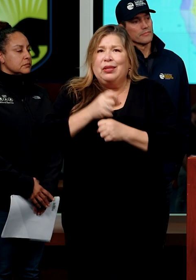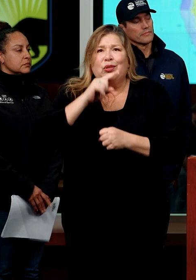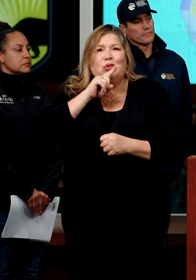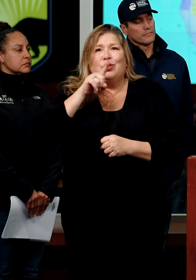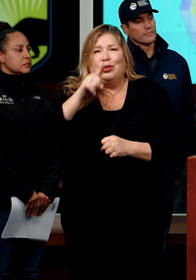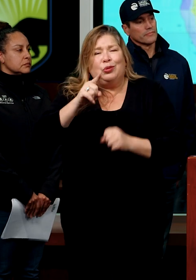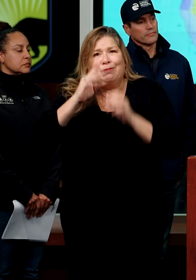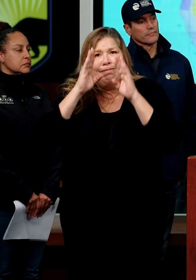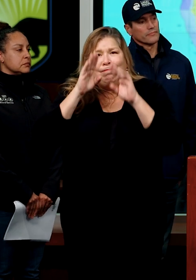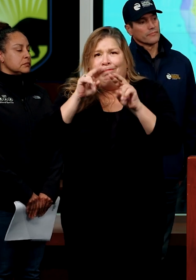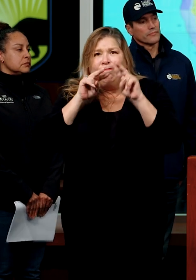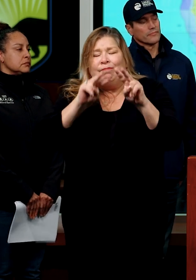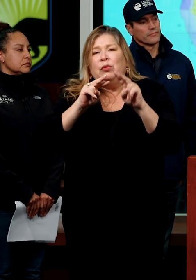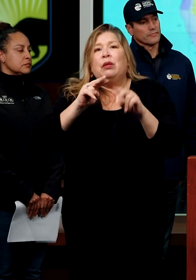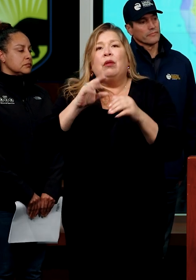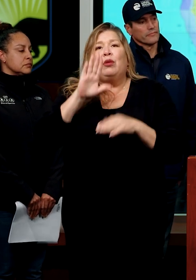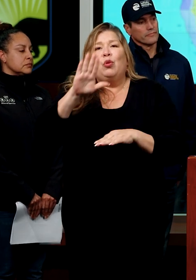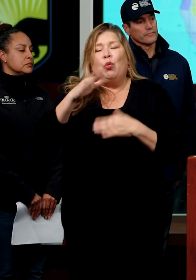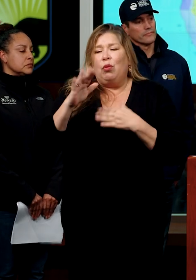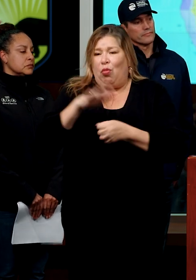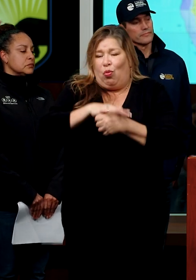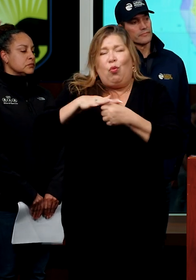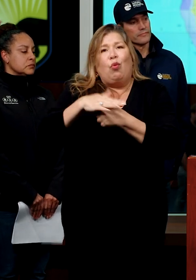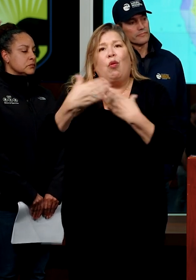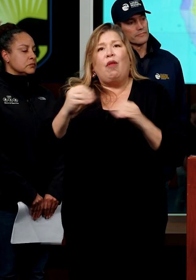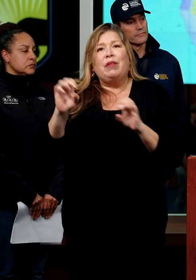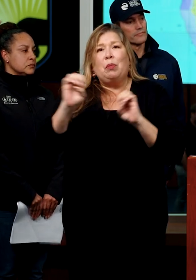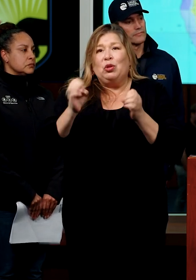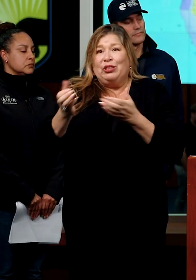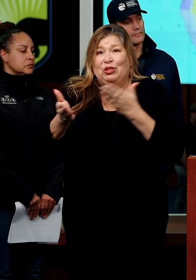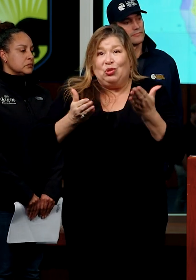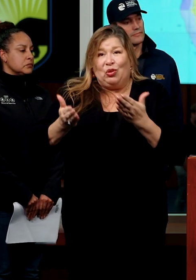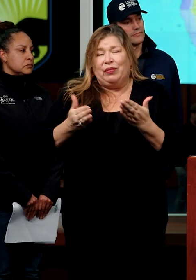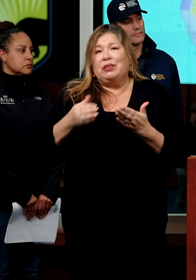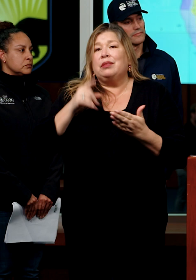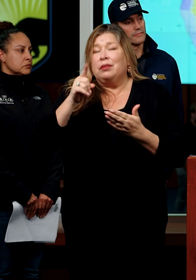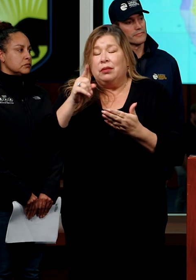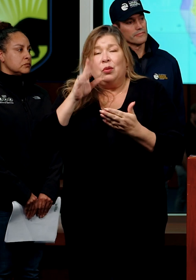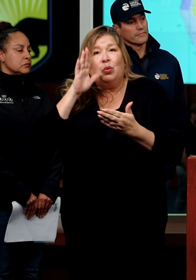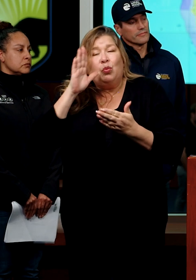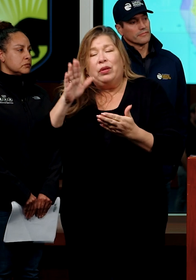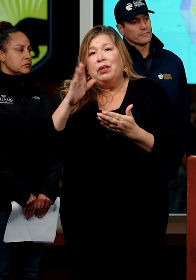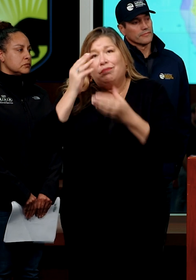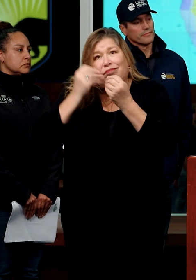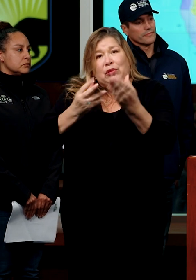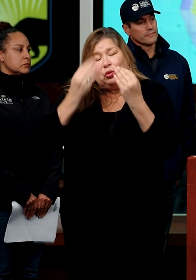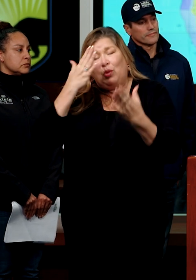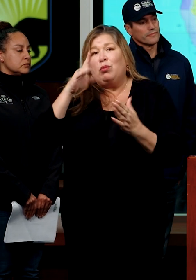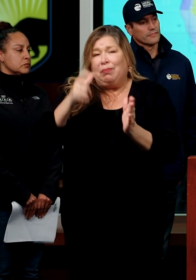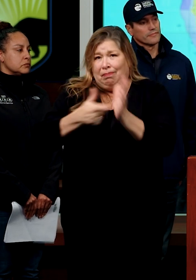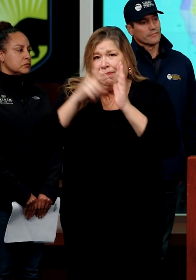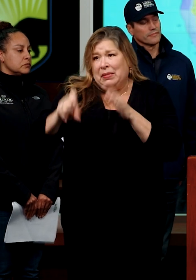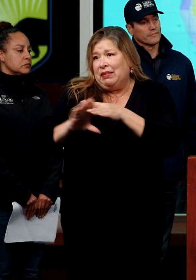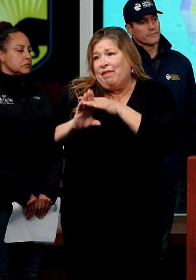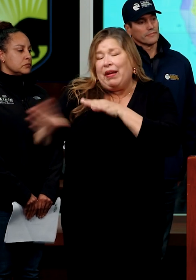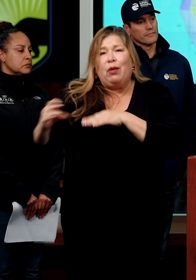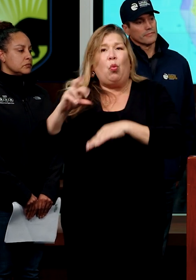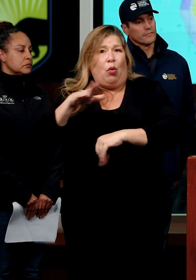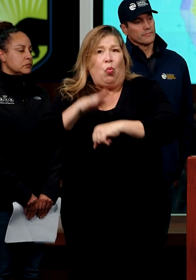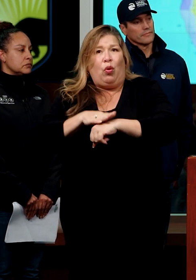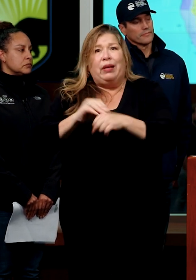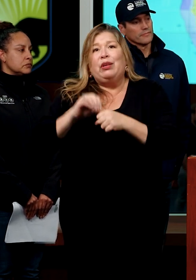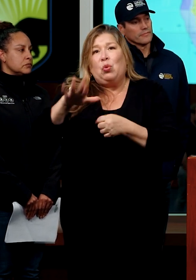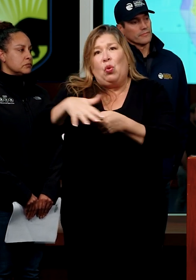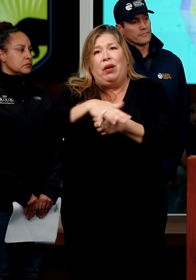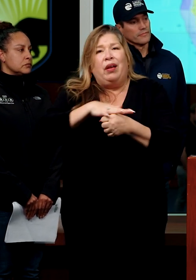to your local office of emergency services. They will advise you of evacuation warnings in your area